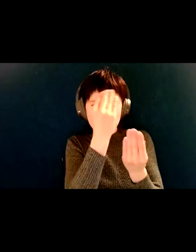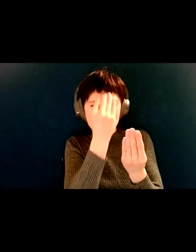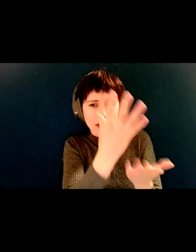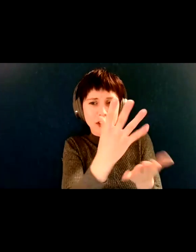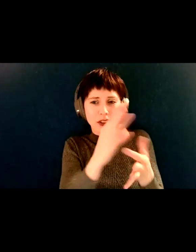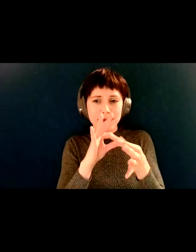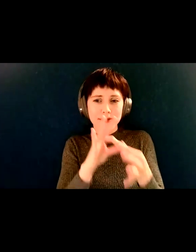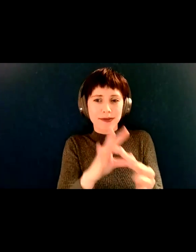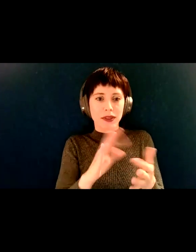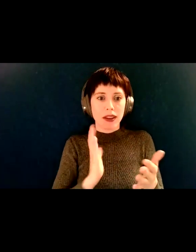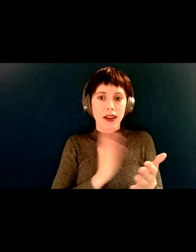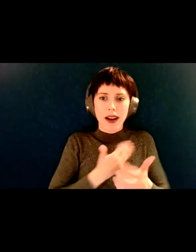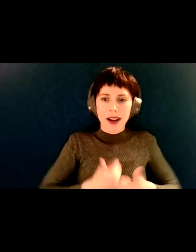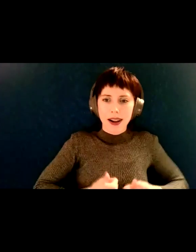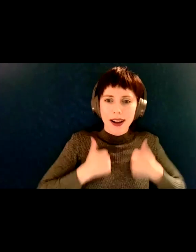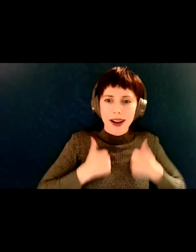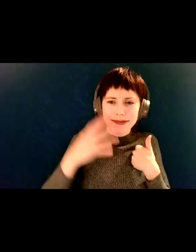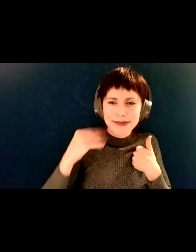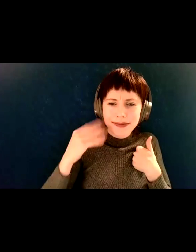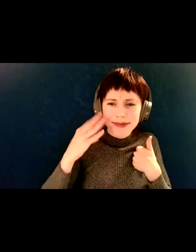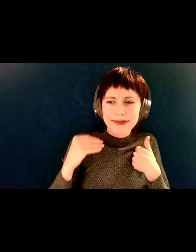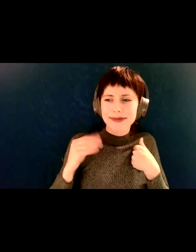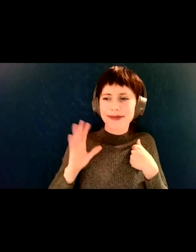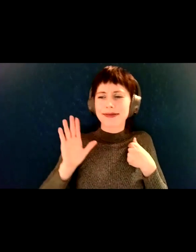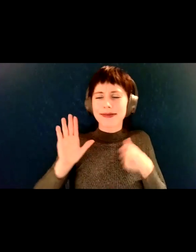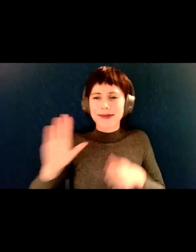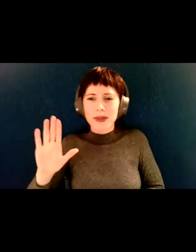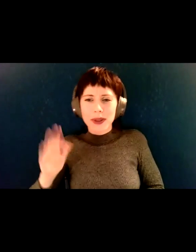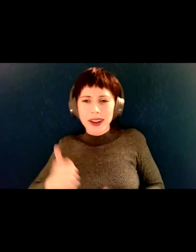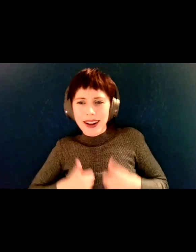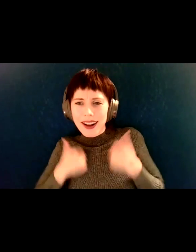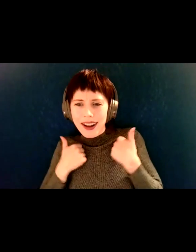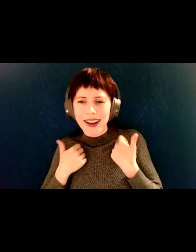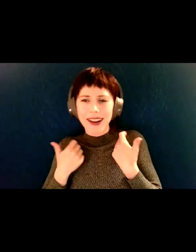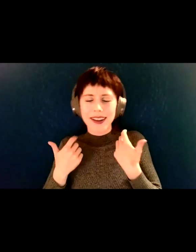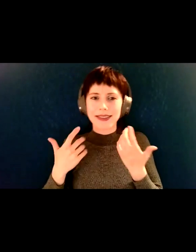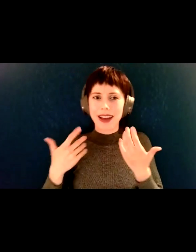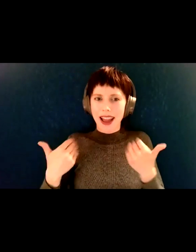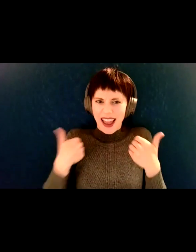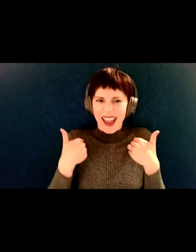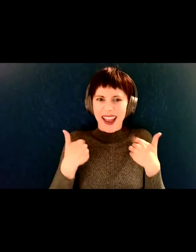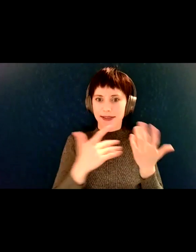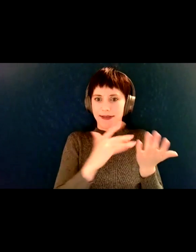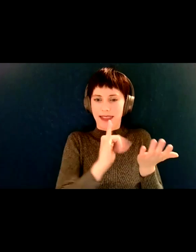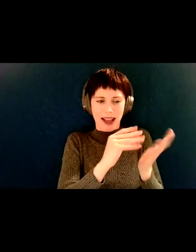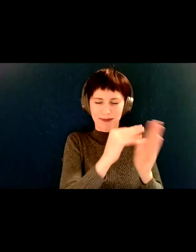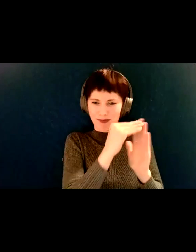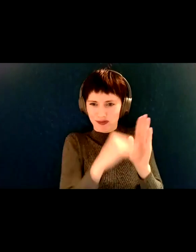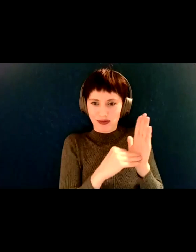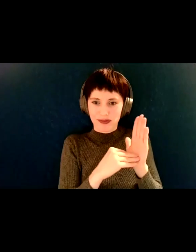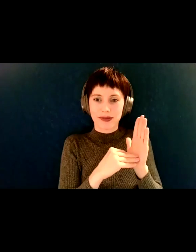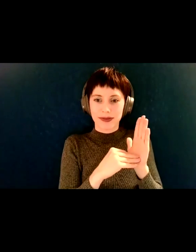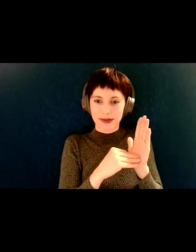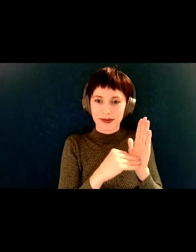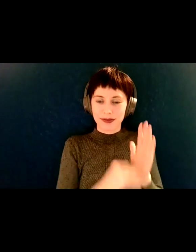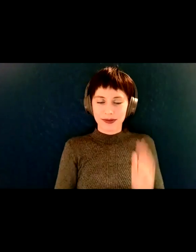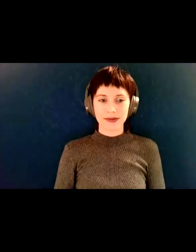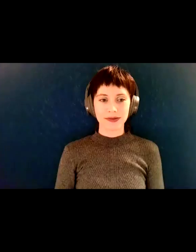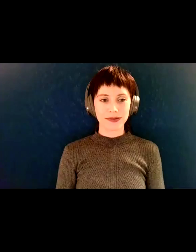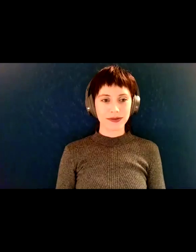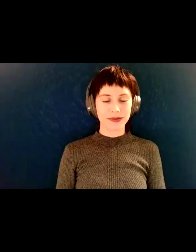living and what our life experience is like. We know that we're more in-depth